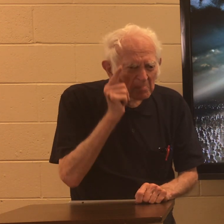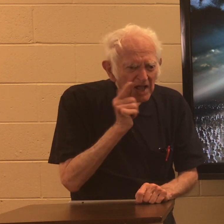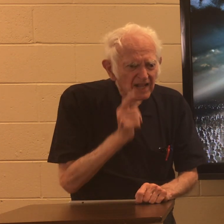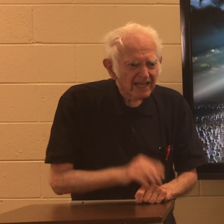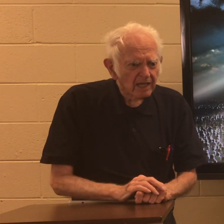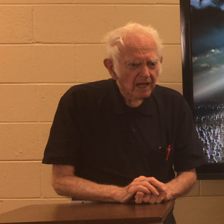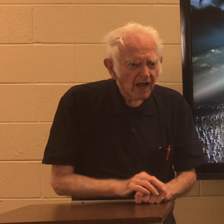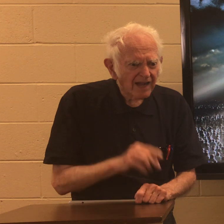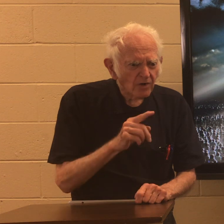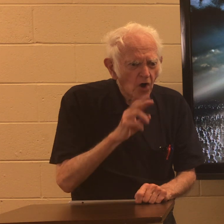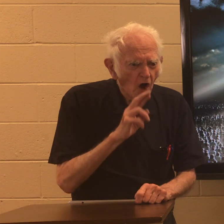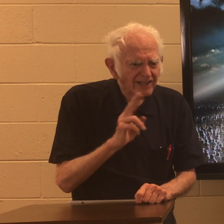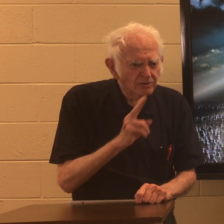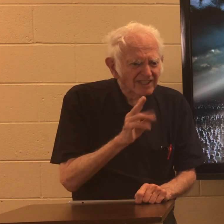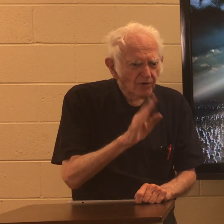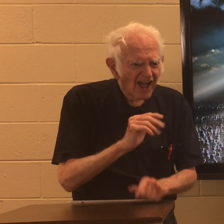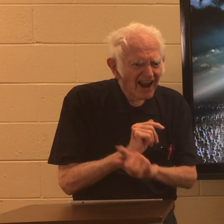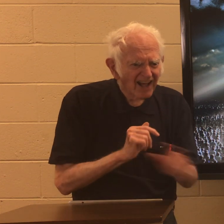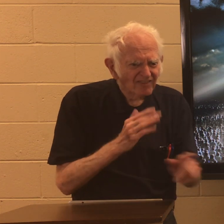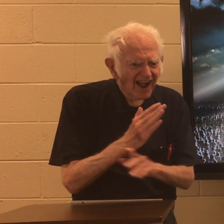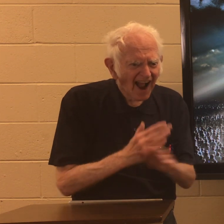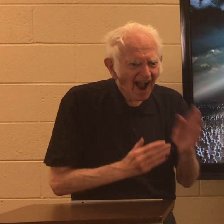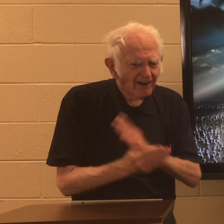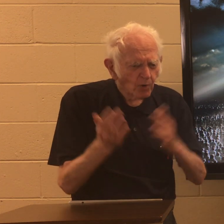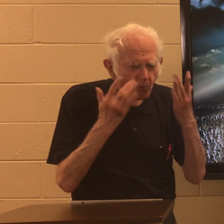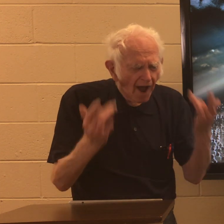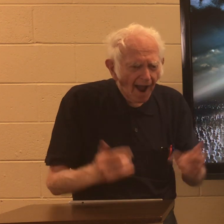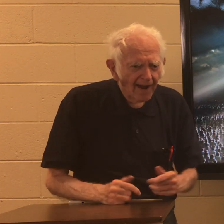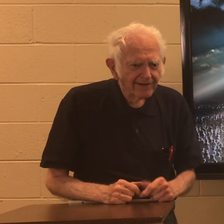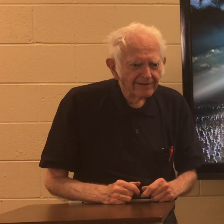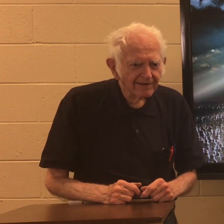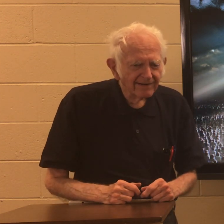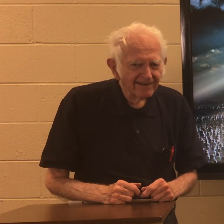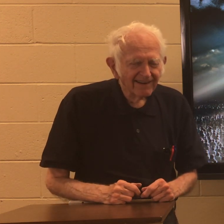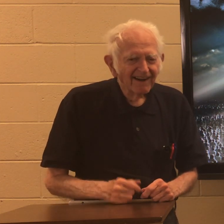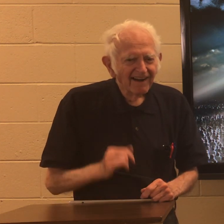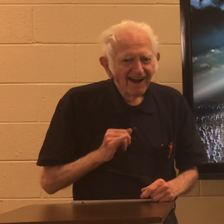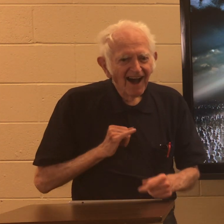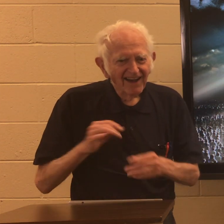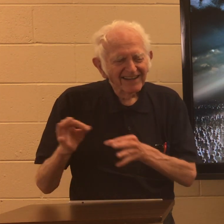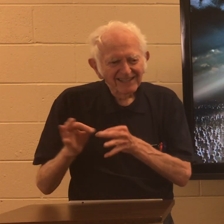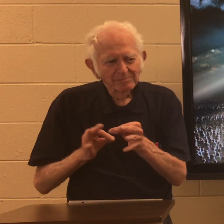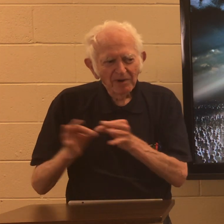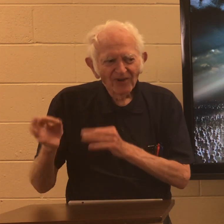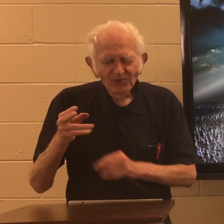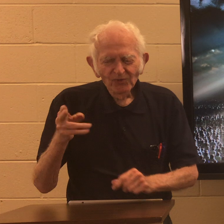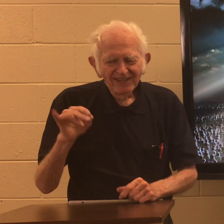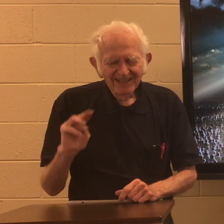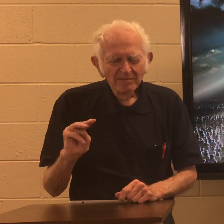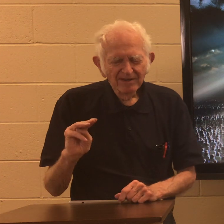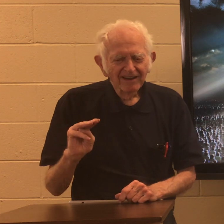Billy, you're using your left hand. Why? And I explained to him.